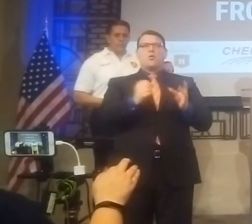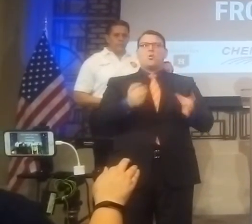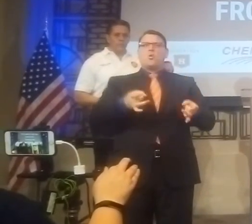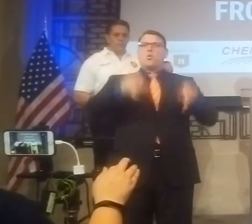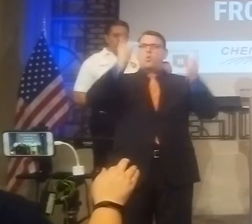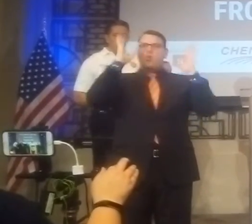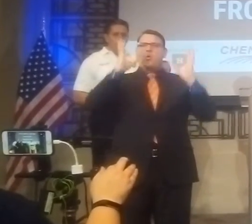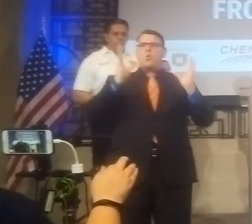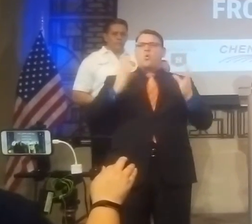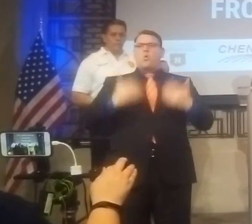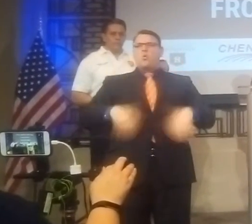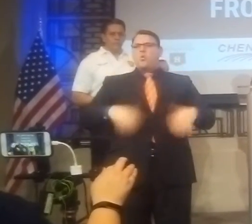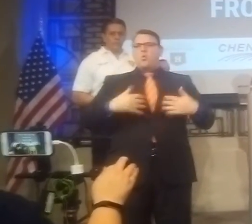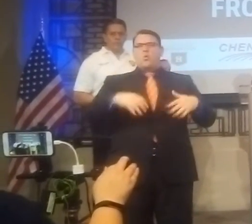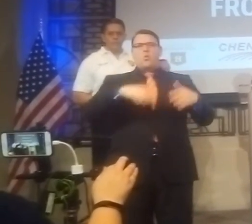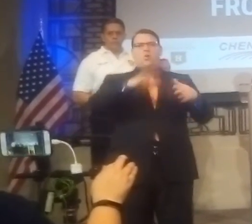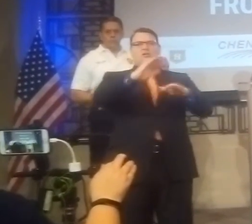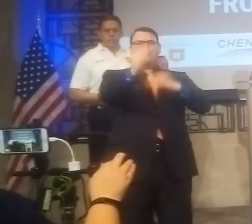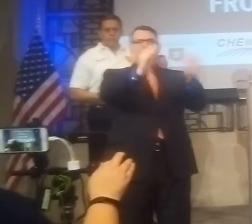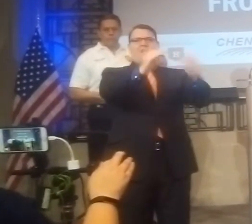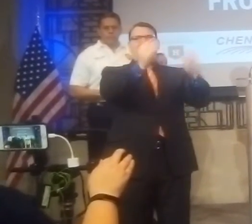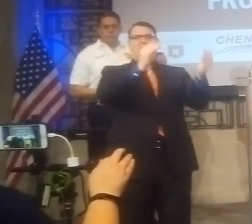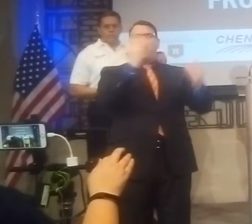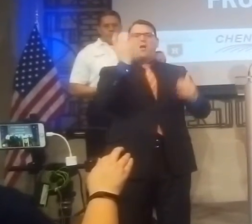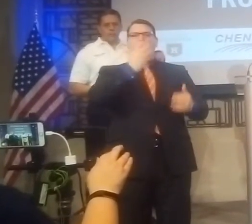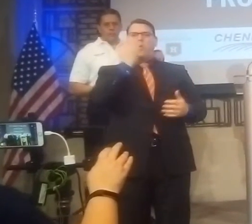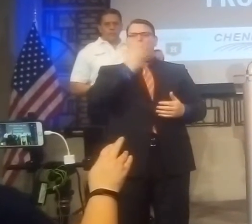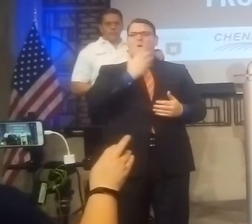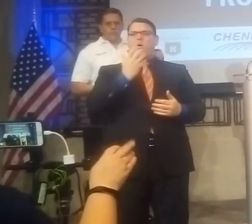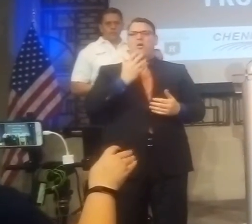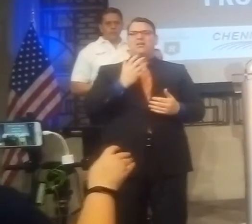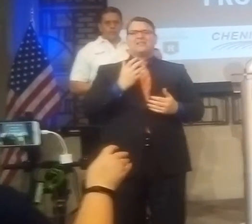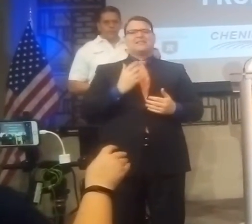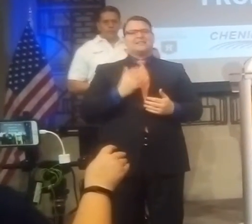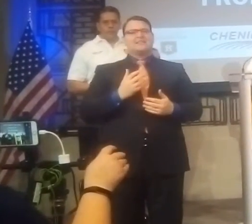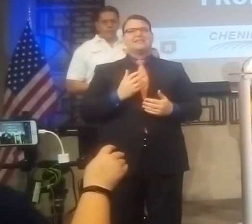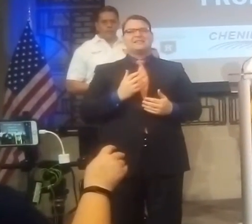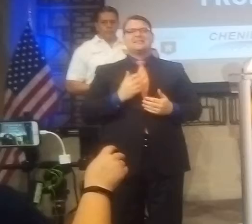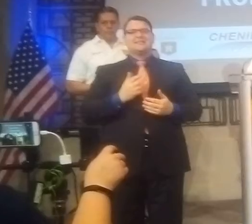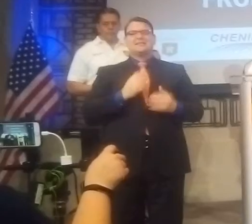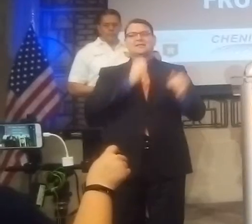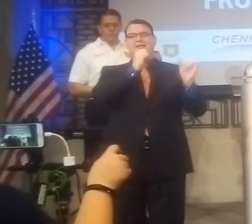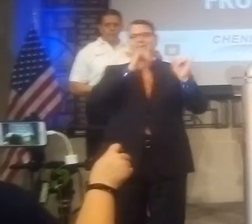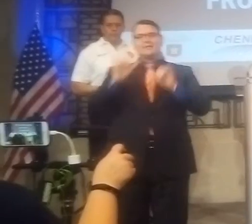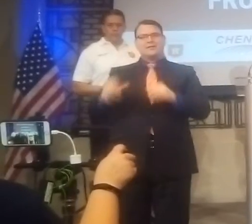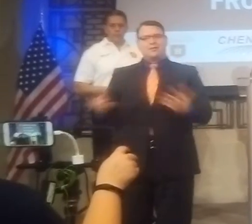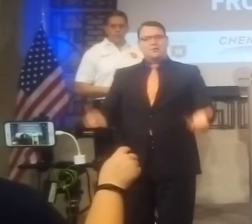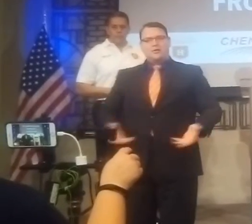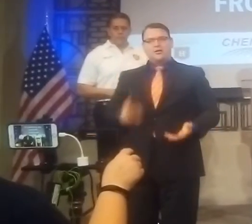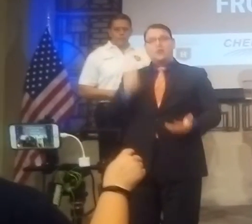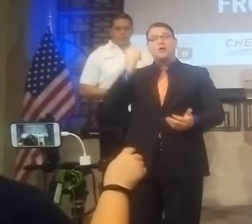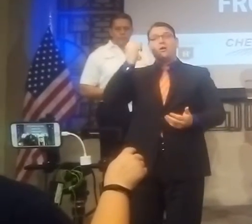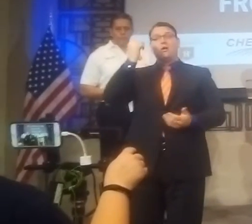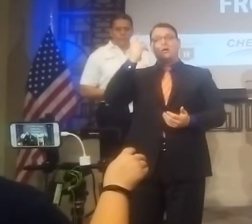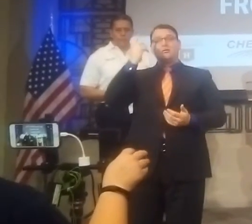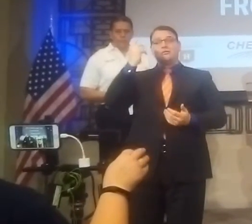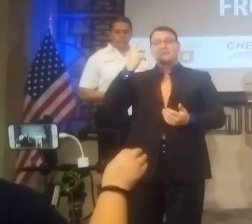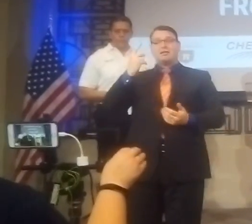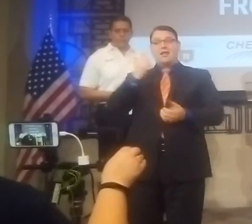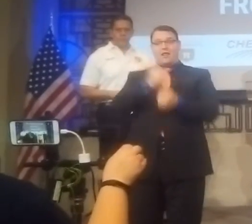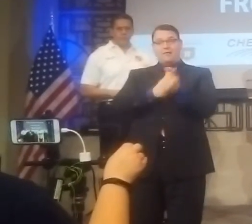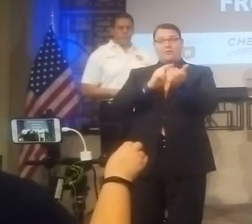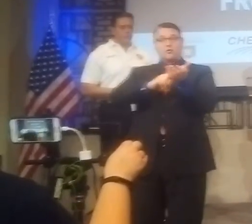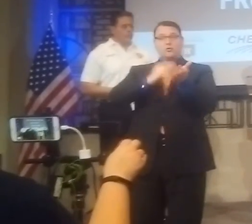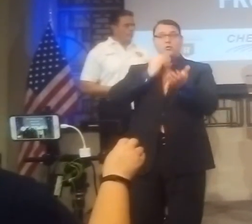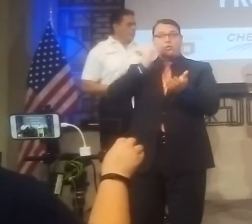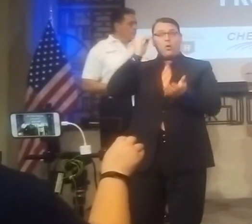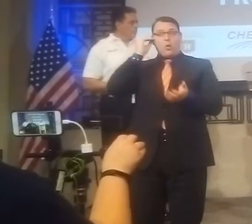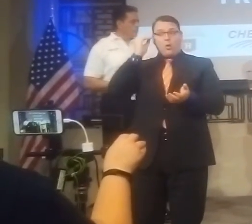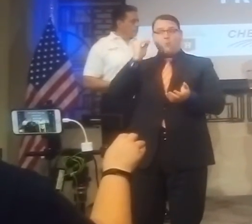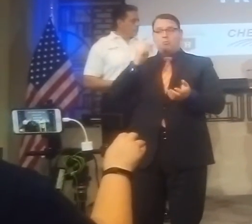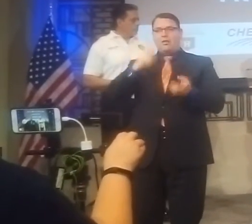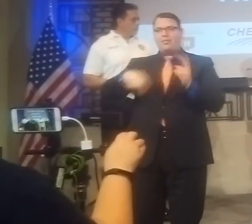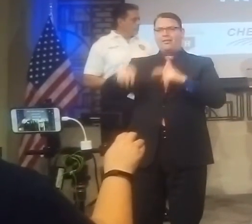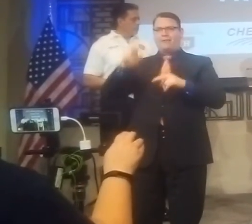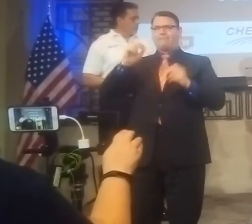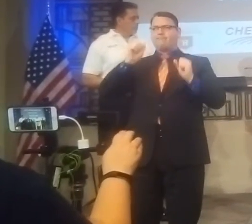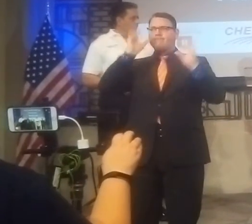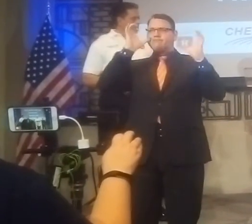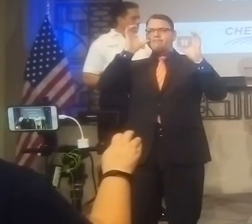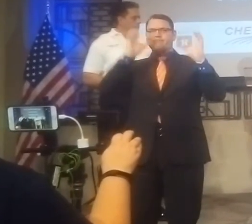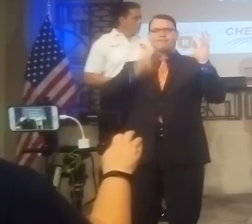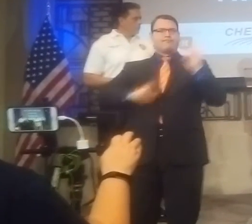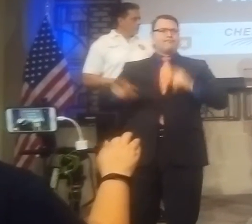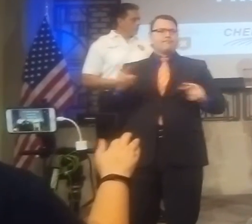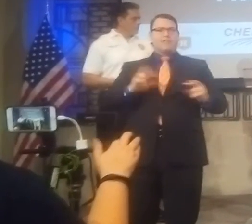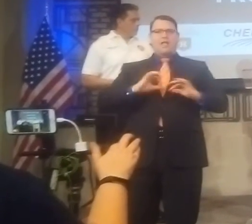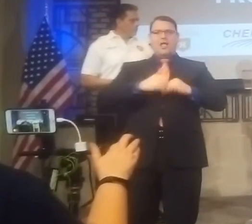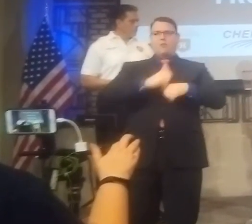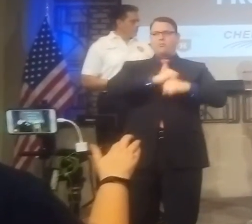and the staff there need to recognize the potential for that which they do they are keenly aware of the potential and striving very hard to protect the